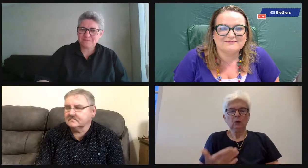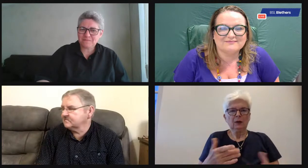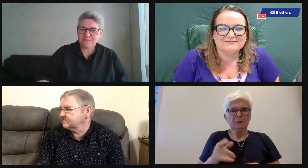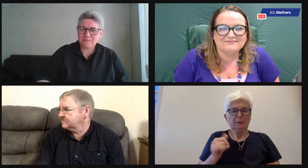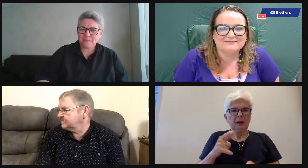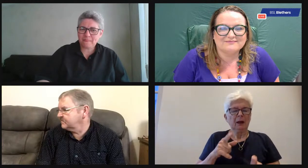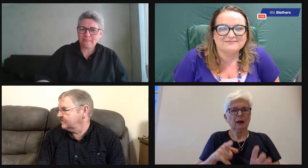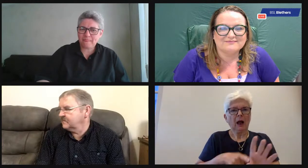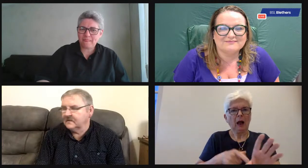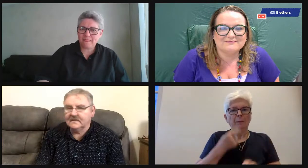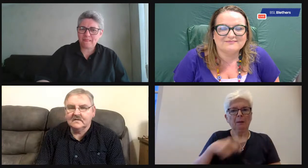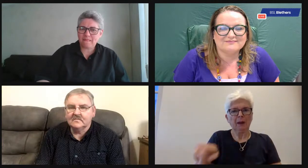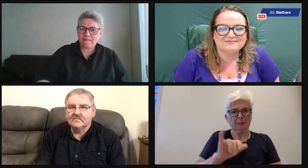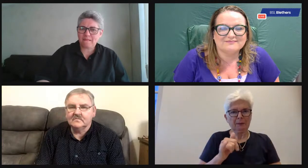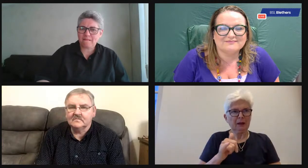you know, decorating skills. So that was really useful.